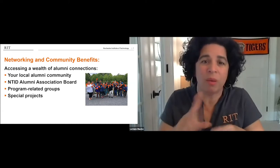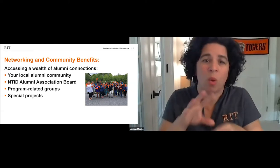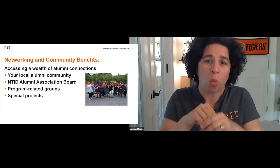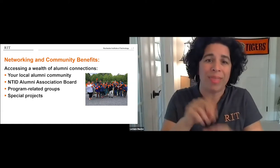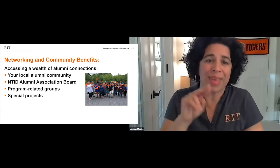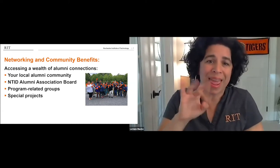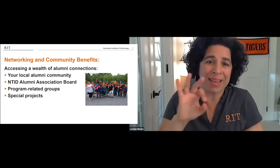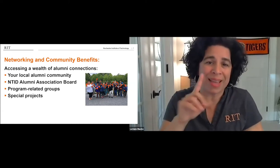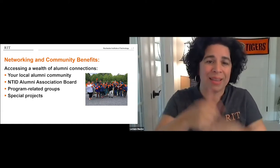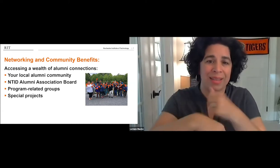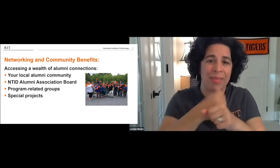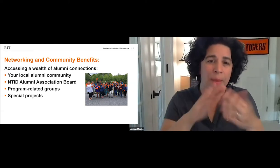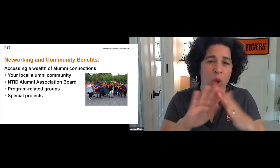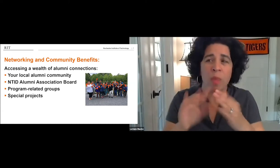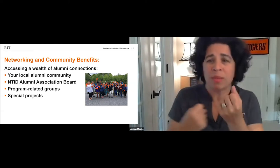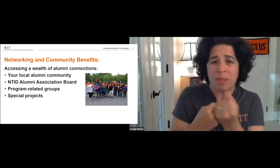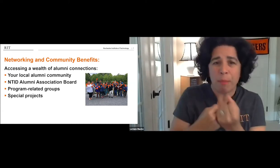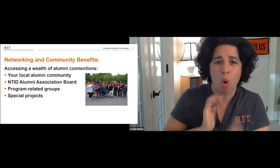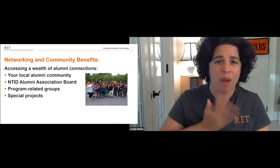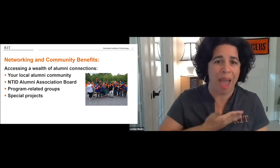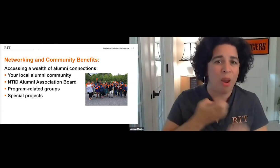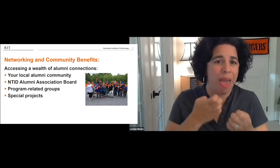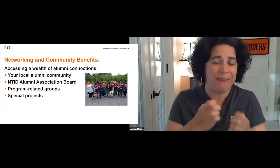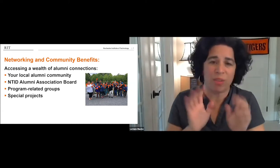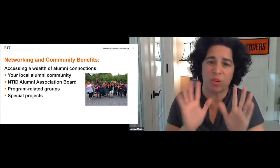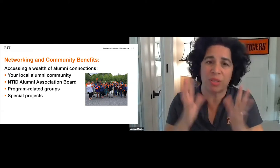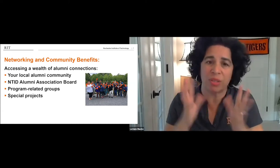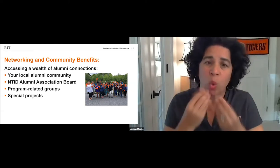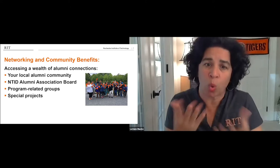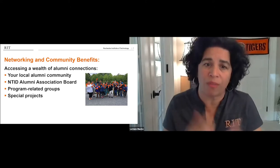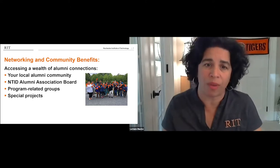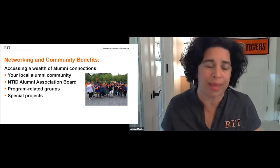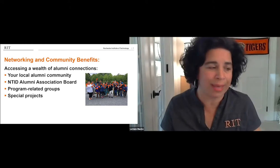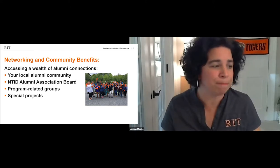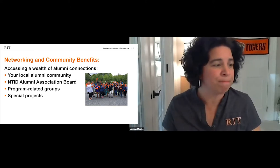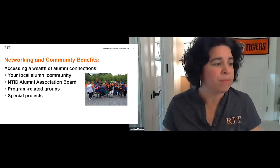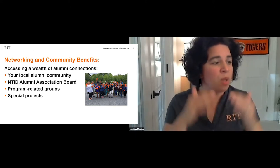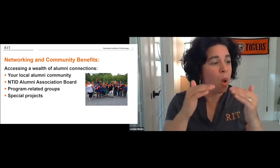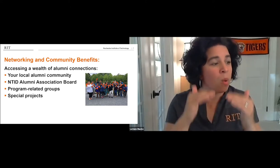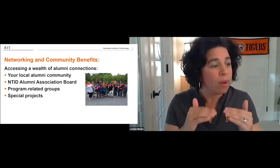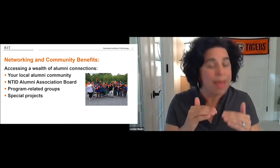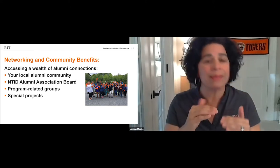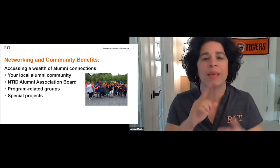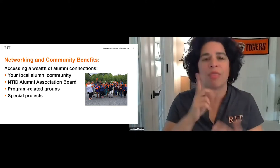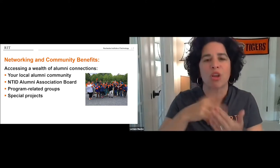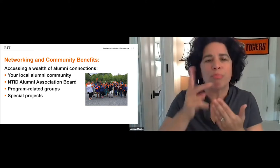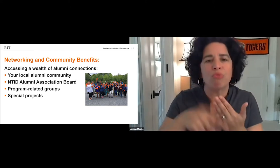happen at NTID and within the NTID alumni community. What we have within that board is beautiful.